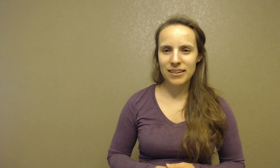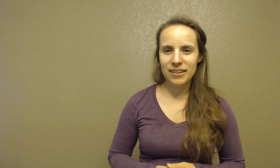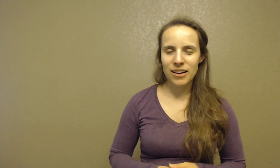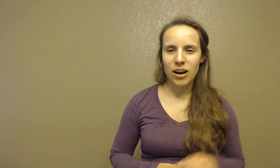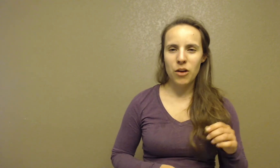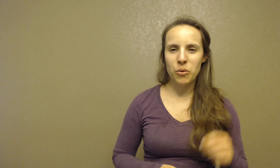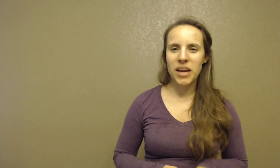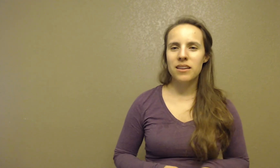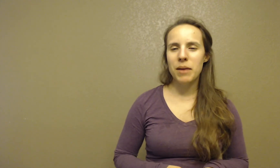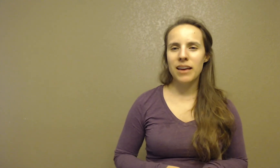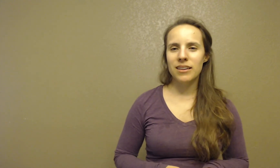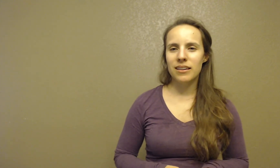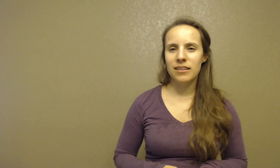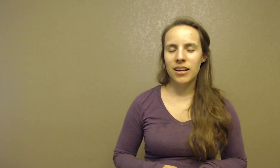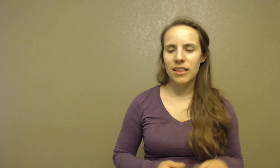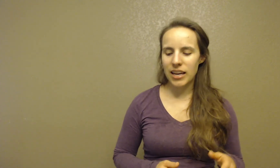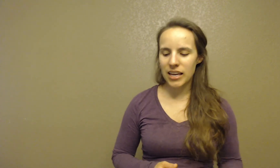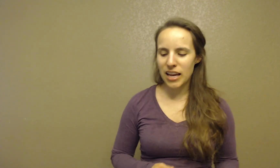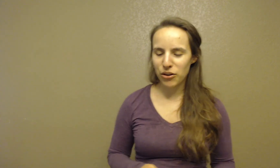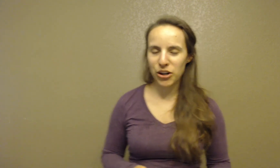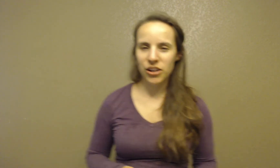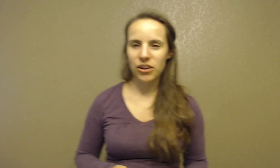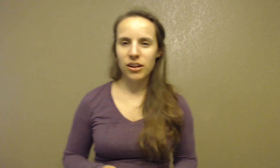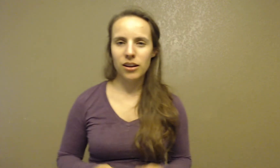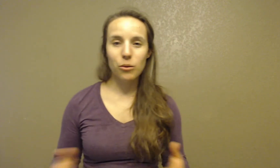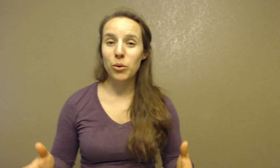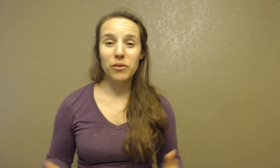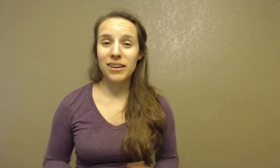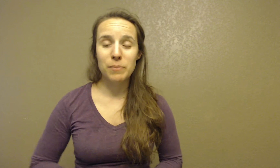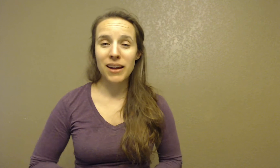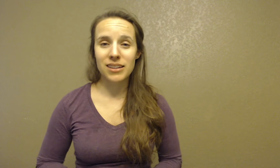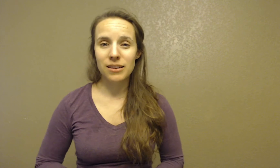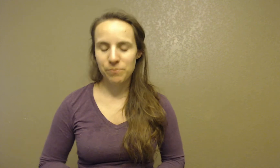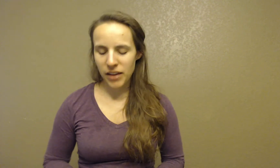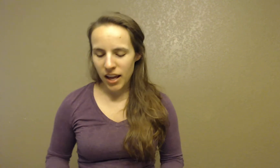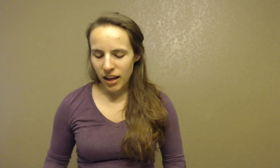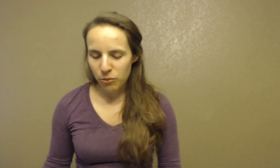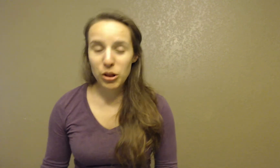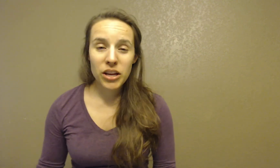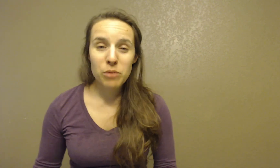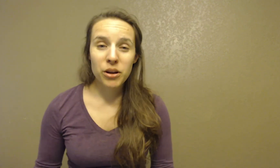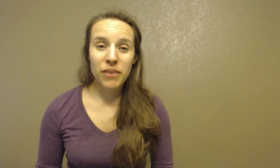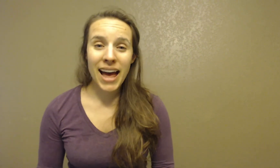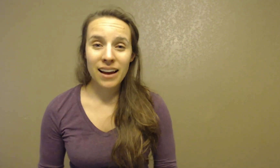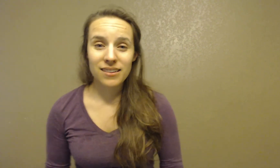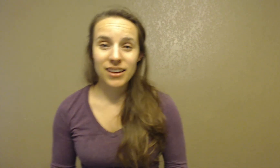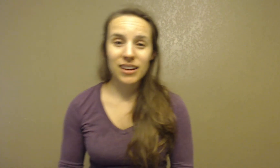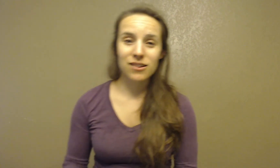on the way to Damascus that he never would have expected. If we look in the book of Acts, in the